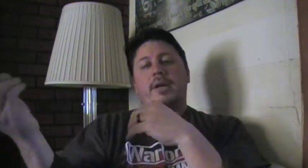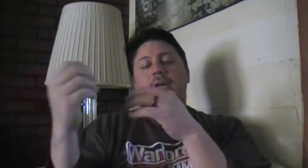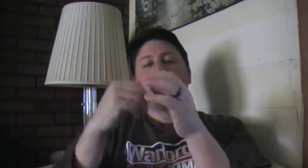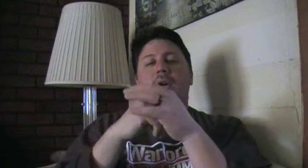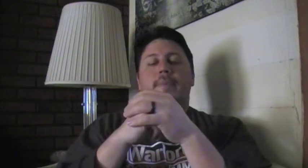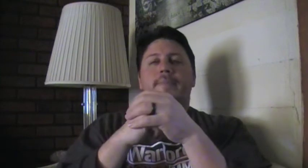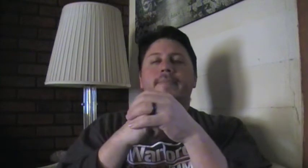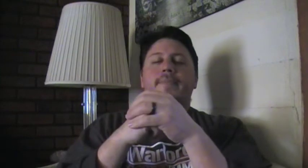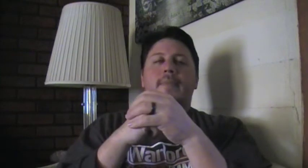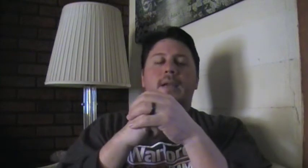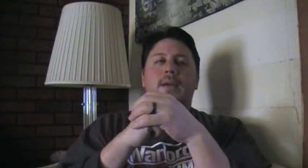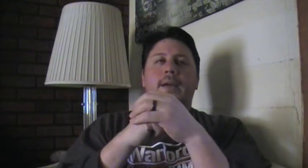is from, okay?